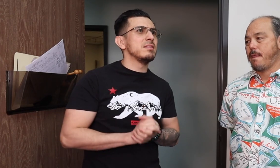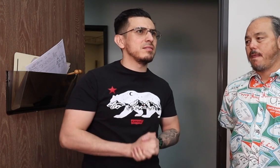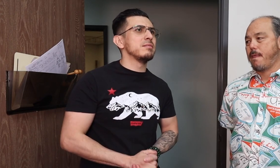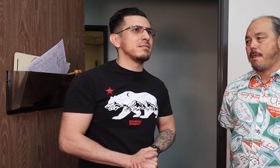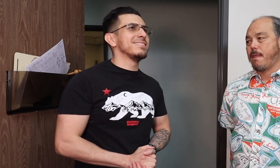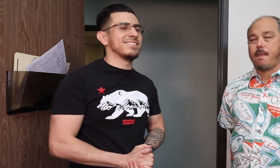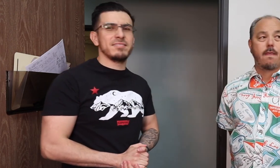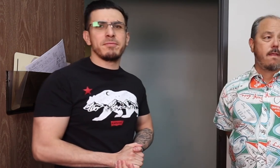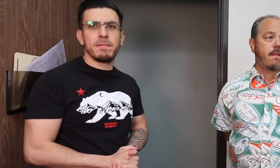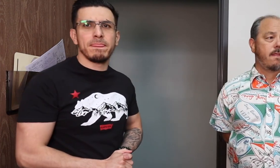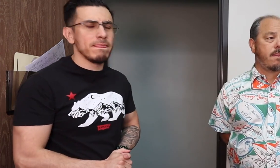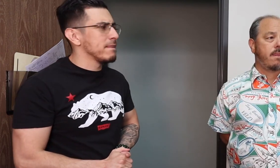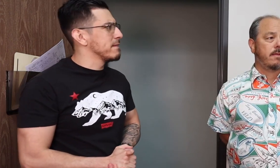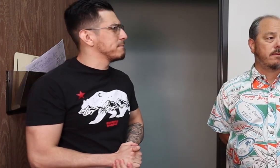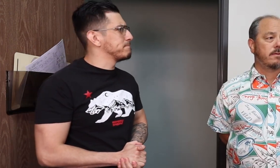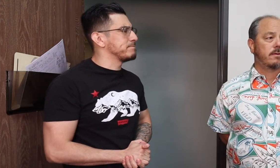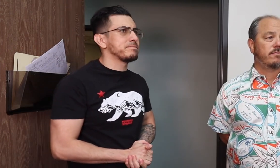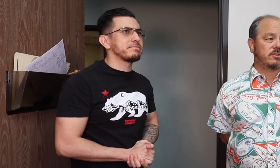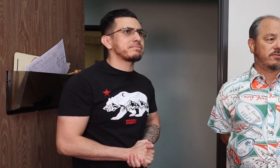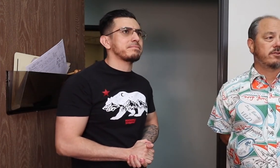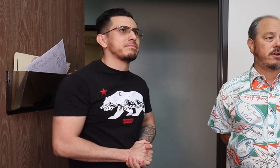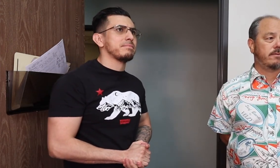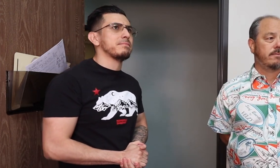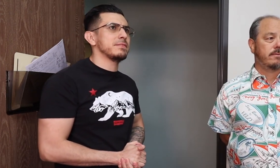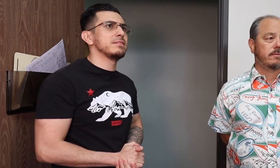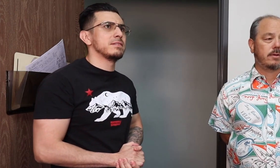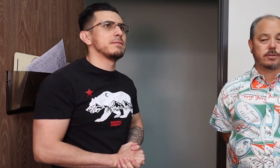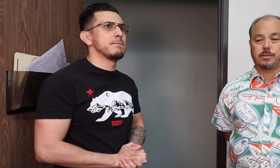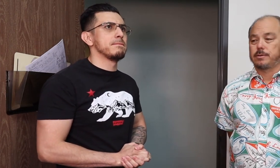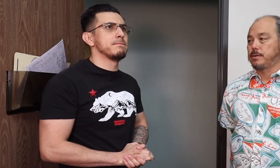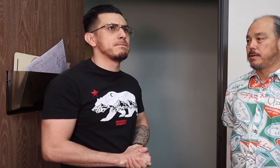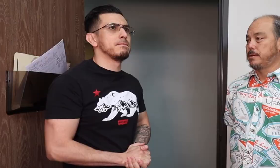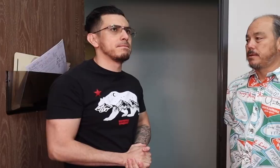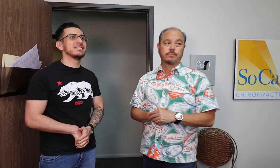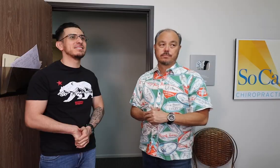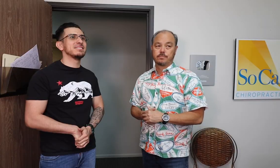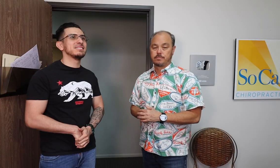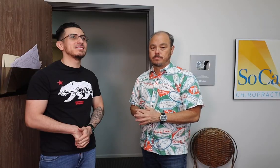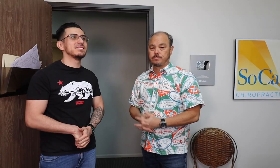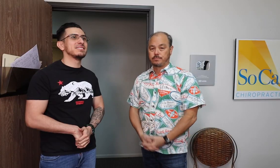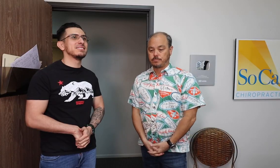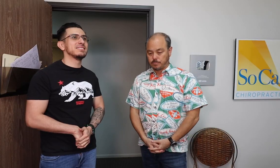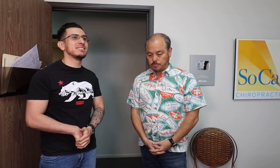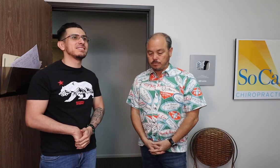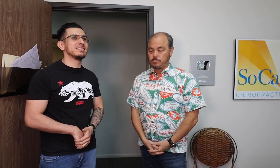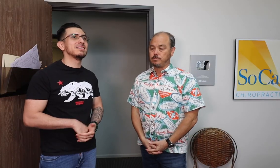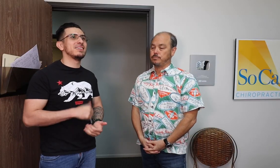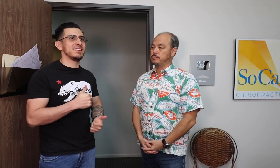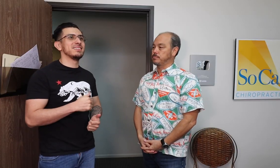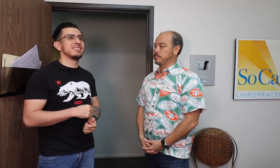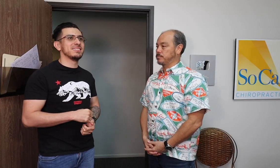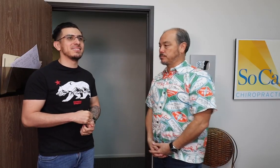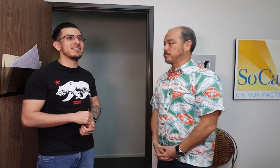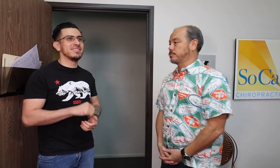He feels better. Feels different, right? Gotcha. He feels nice to meet you. Thank you for coming.